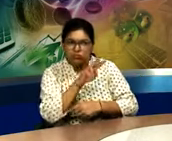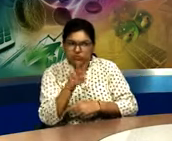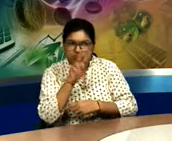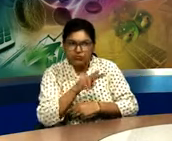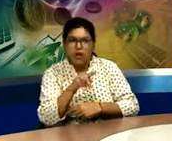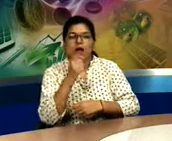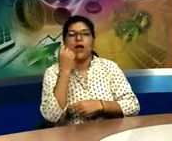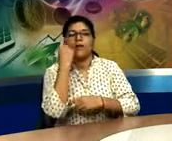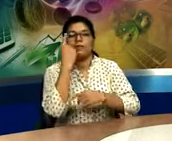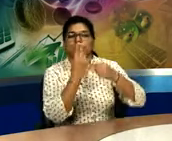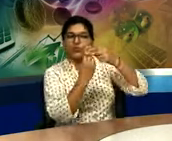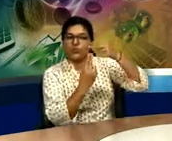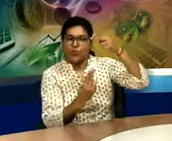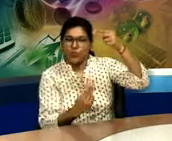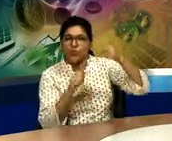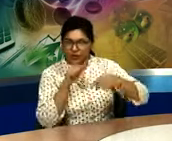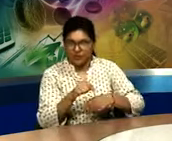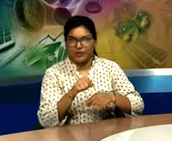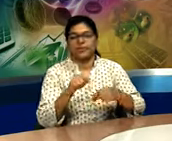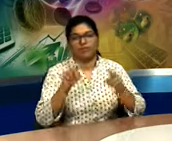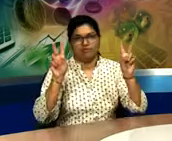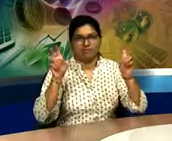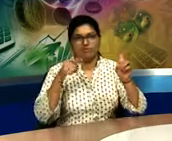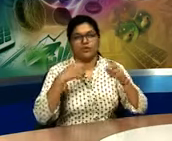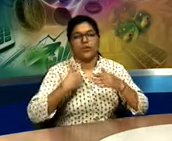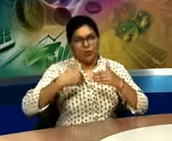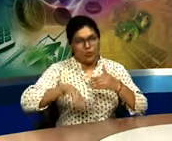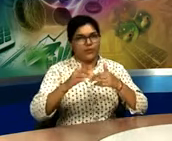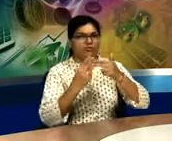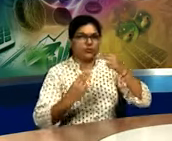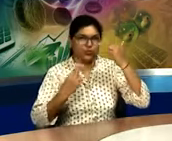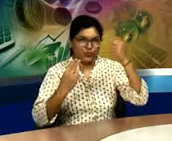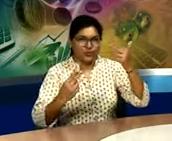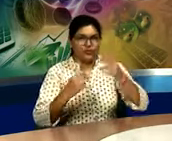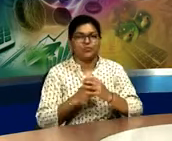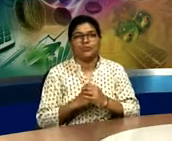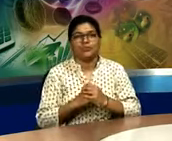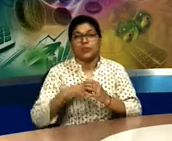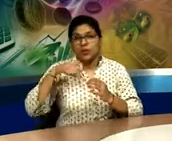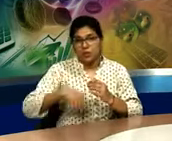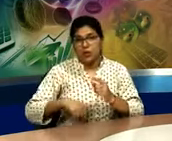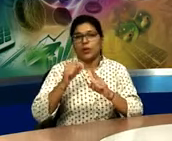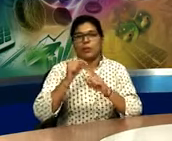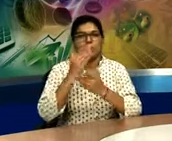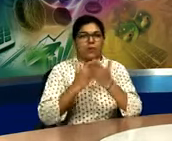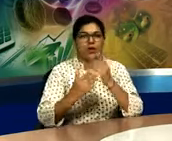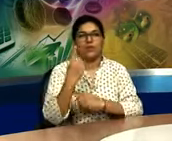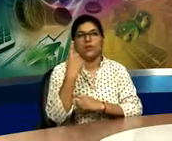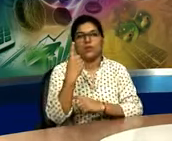In this lesson there is comprehension passage. We will be explaining that to you. This video